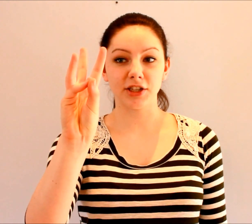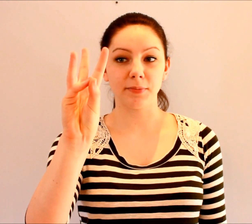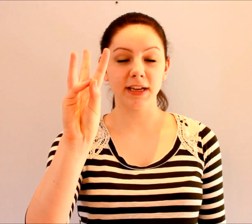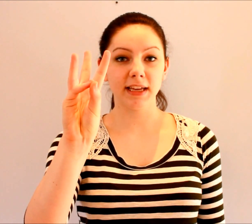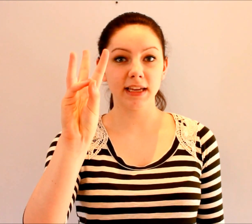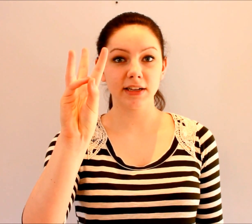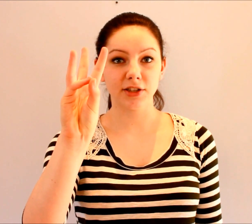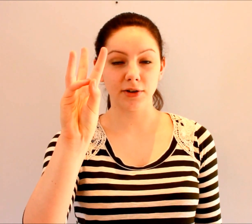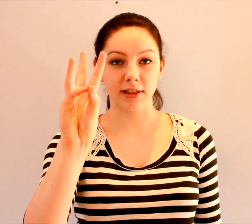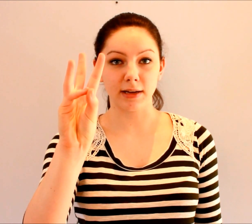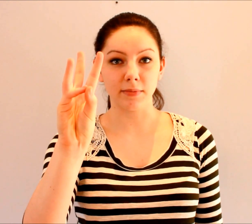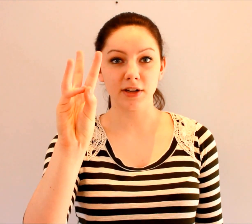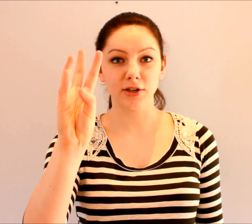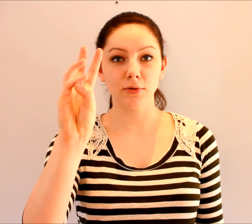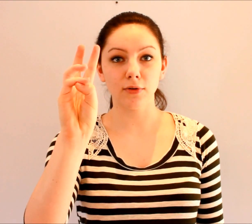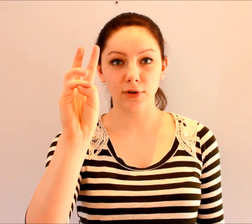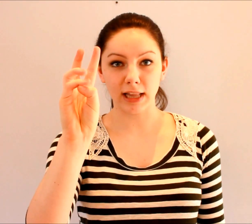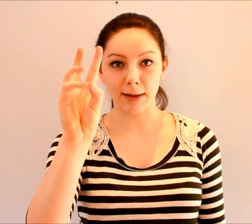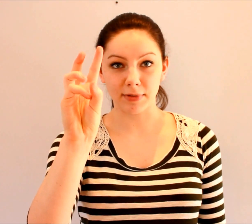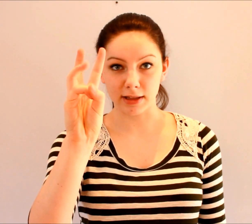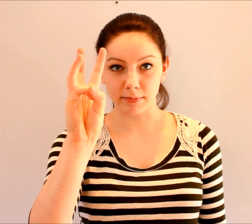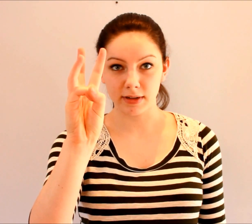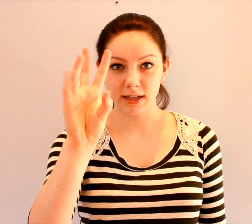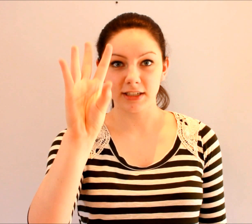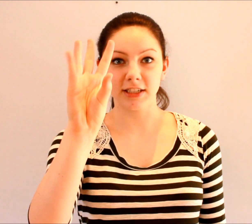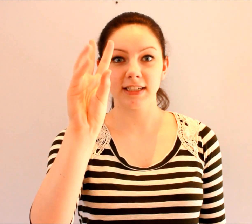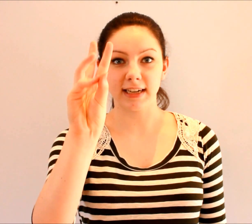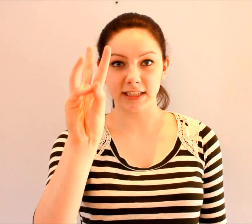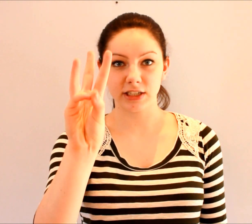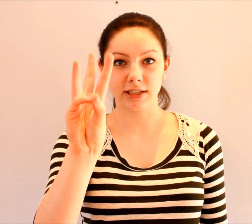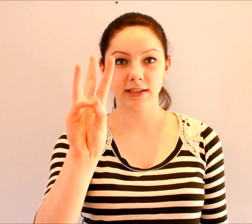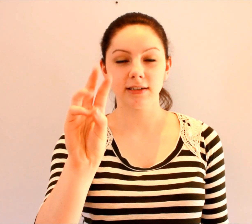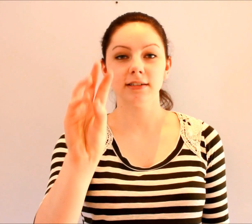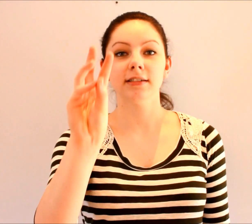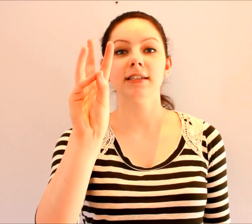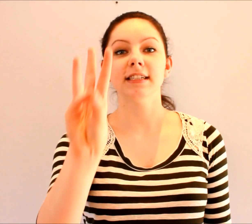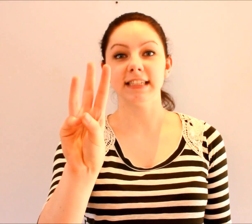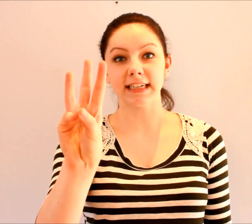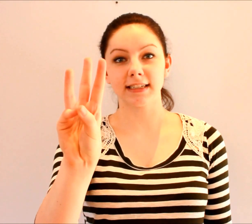your pinky to your thumb. Don't overlap them. Just touch. Six.